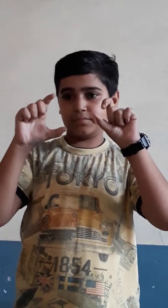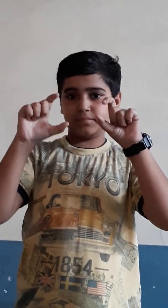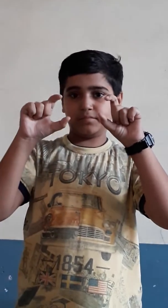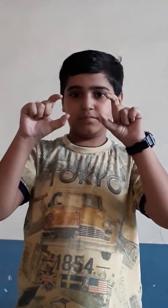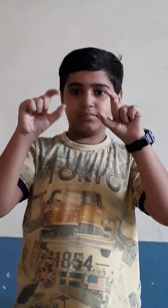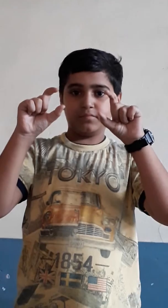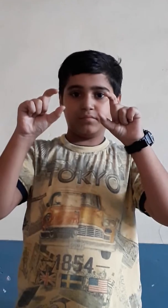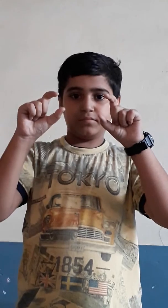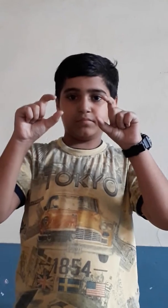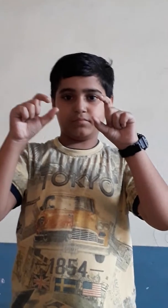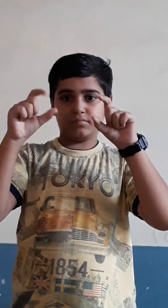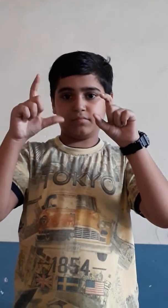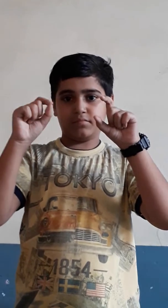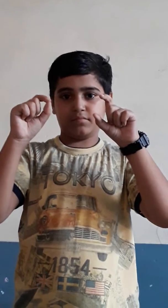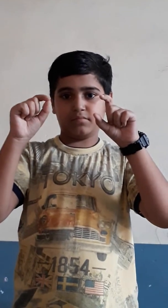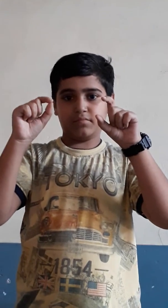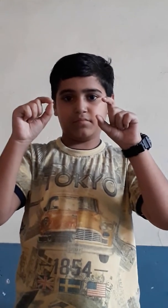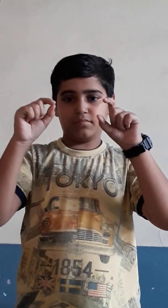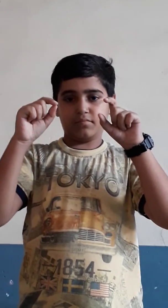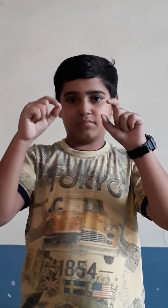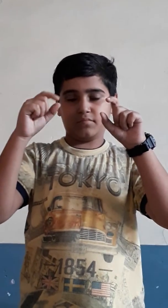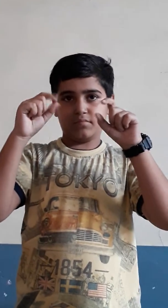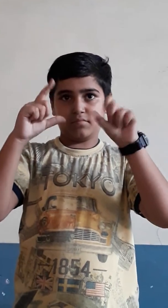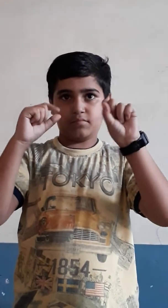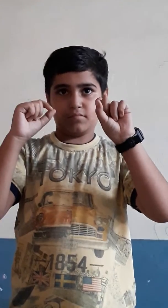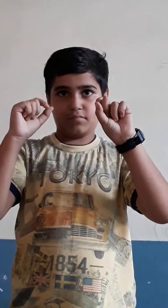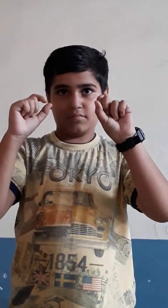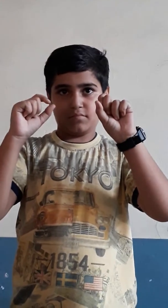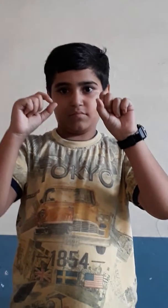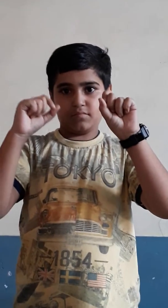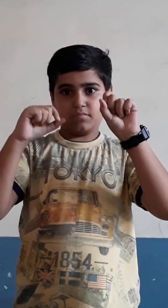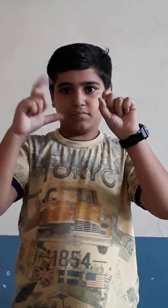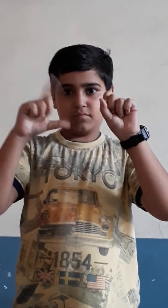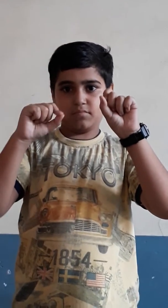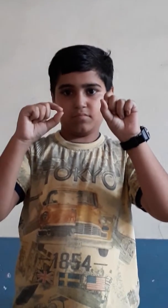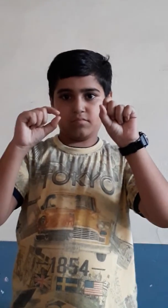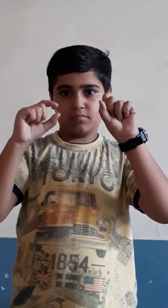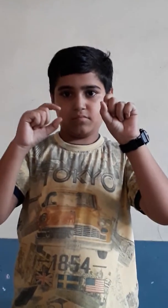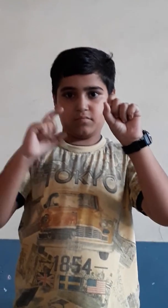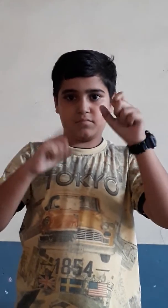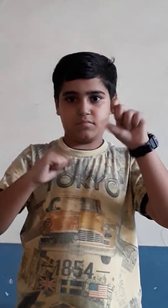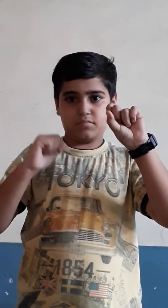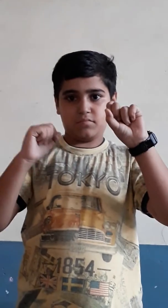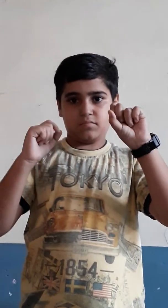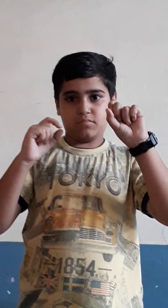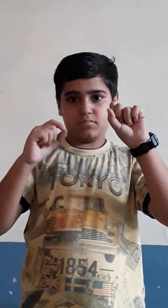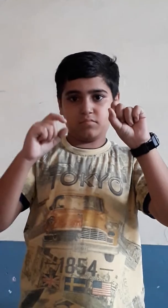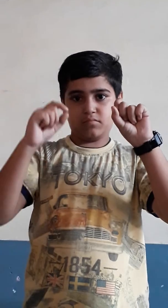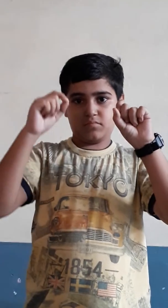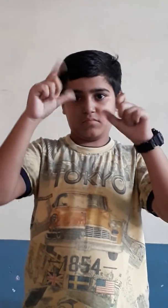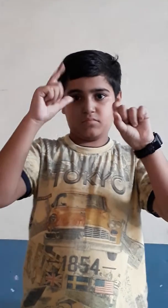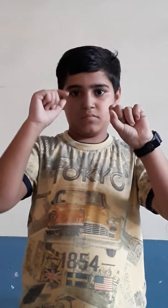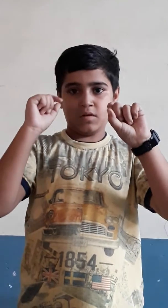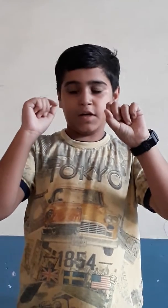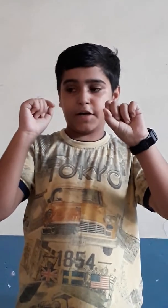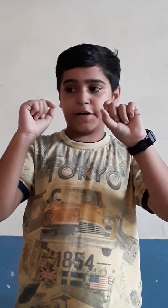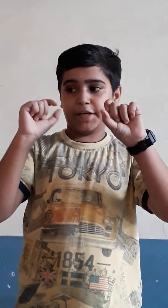Plus 7, plus 4, plus 8, plus 9, plus 2. Answer? 30.